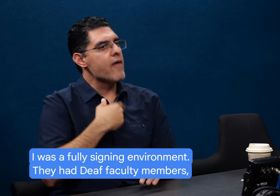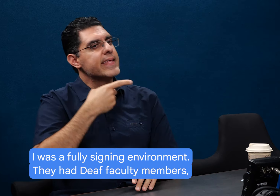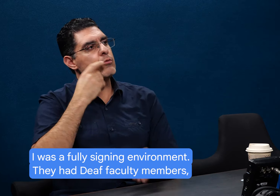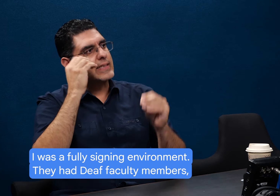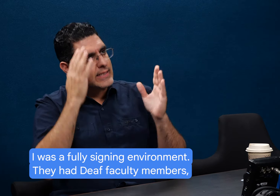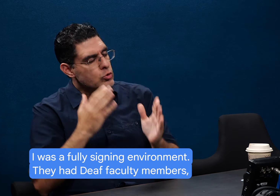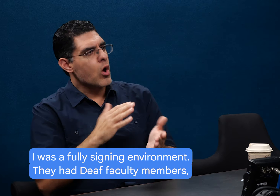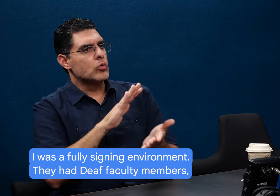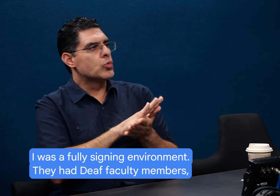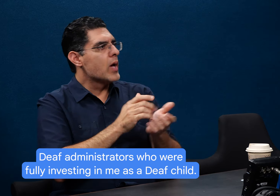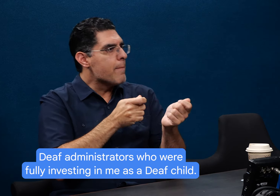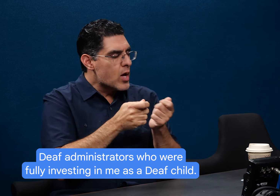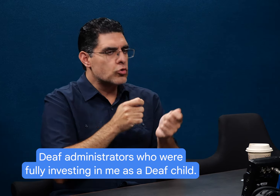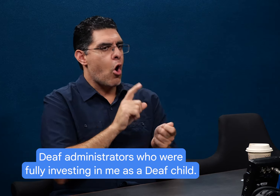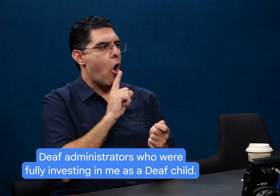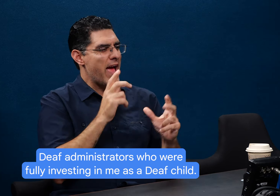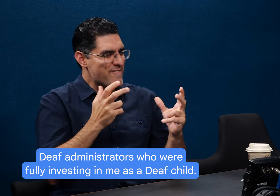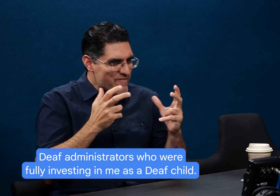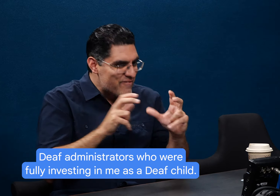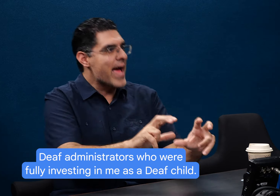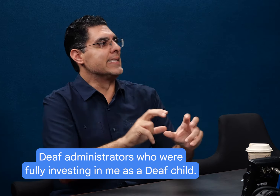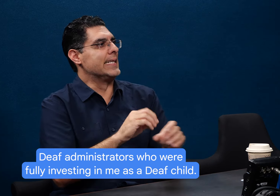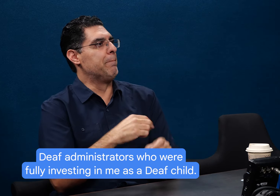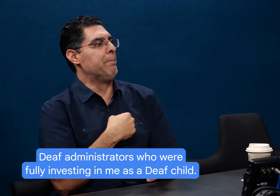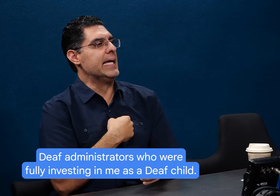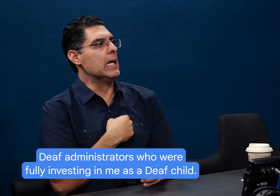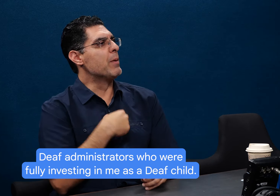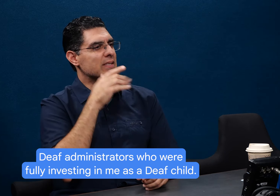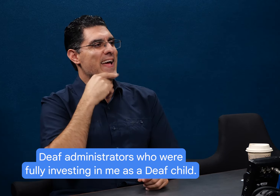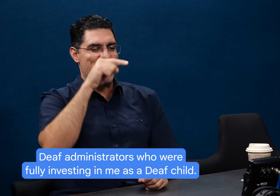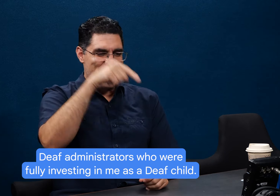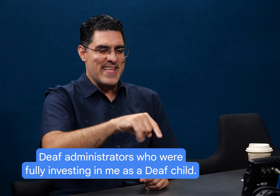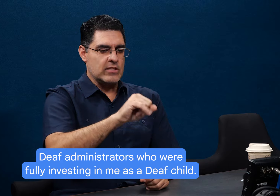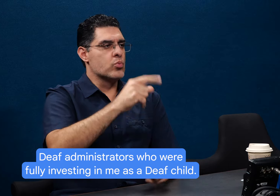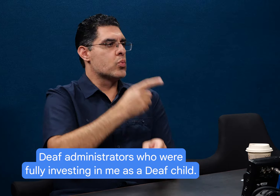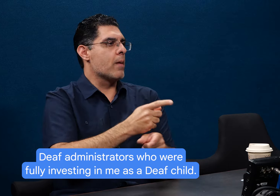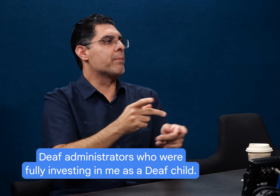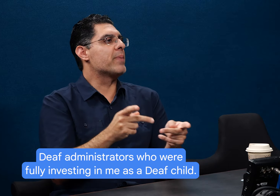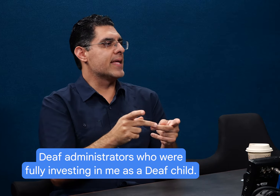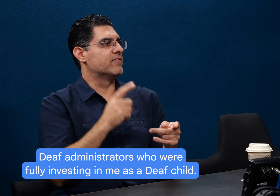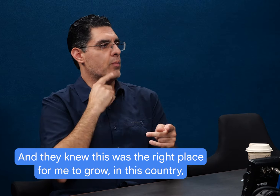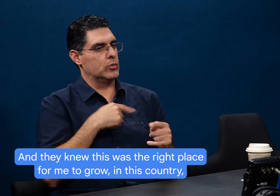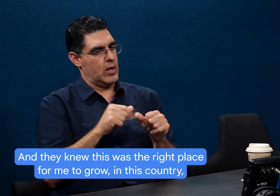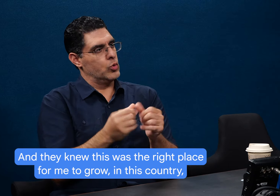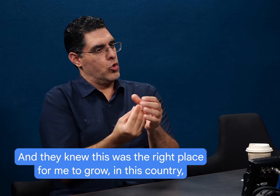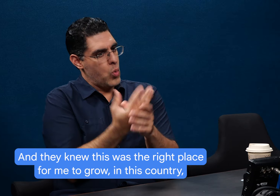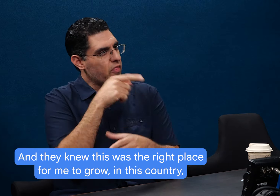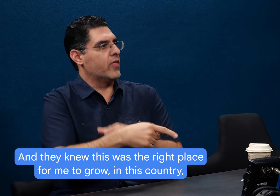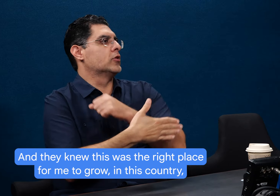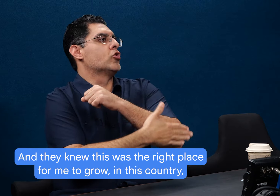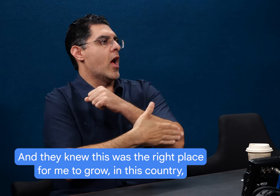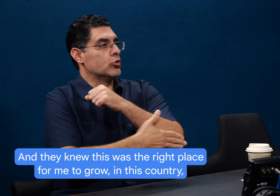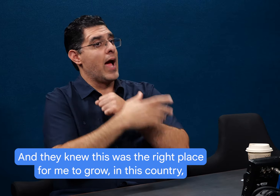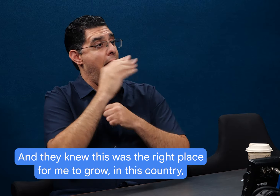had deaf faculty members, deaf administrators who were fully investing in me as a deaf child. And they knew this was the